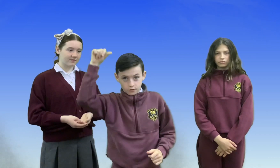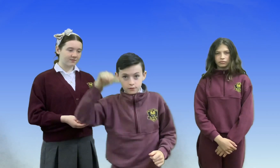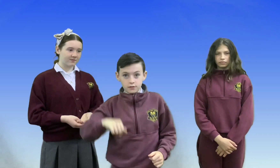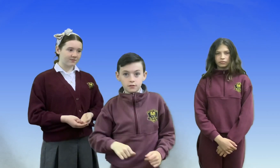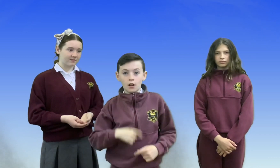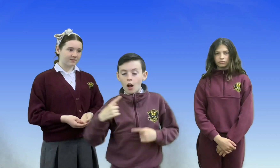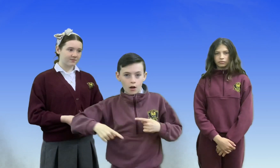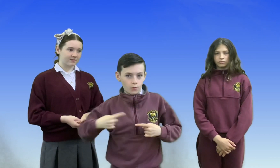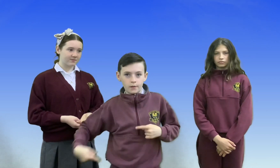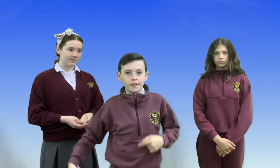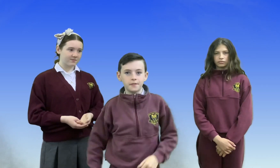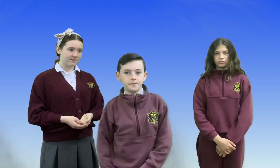adult. Always.